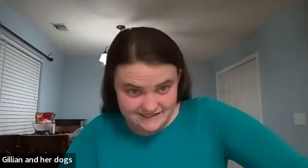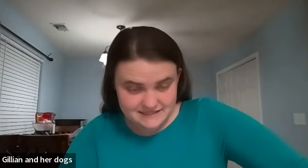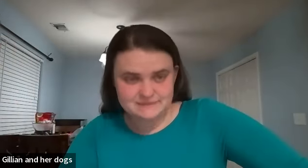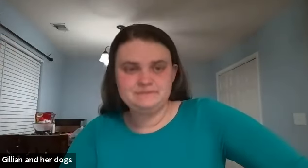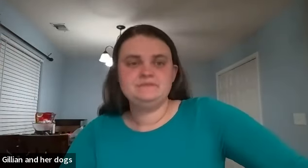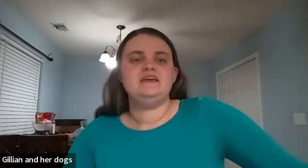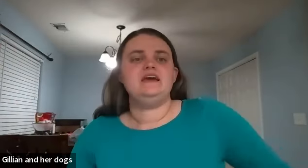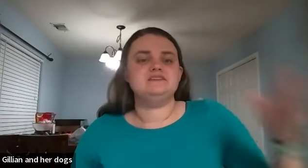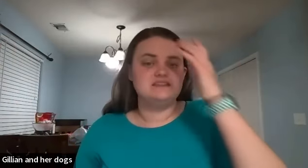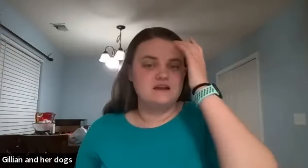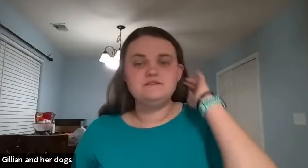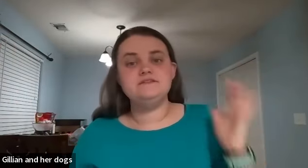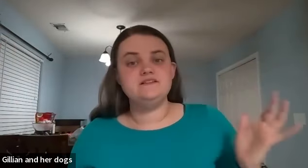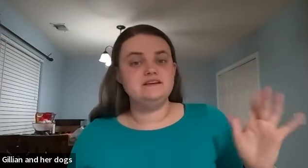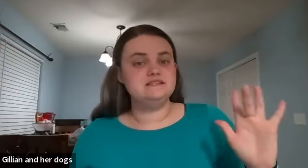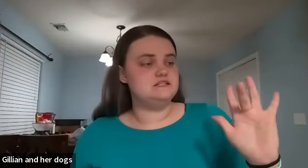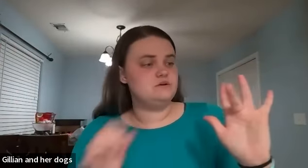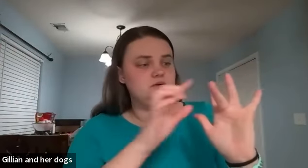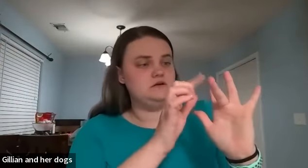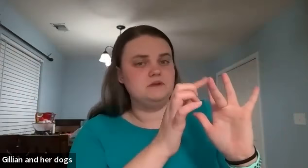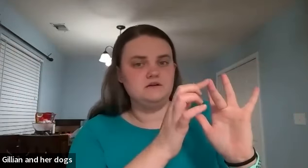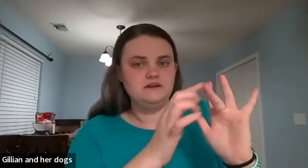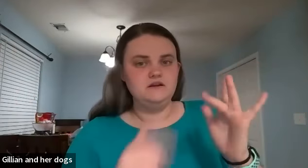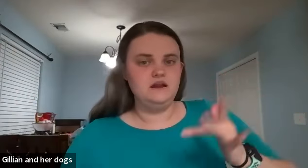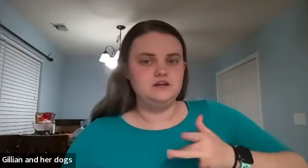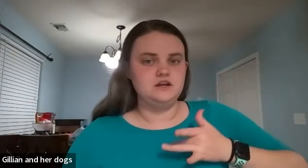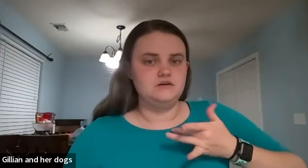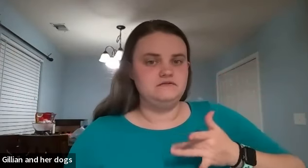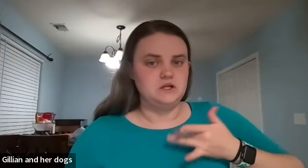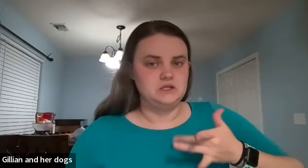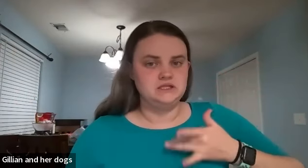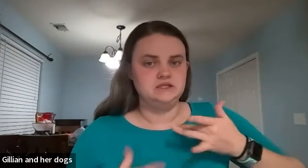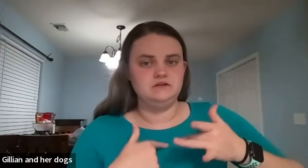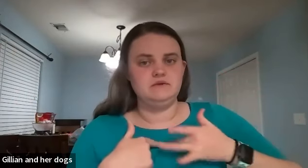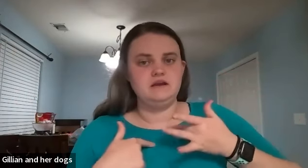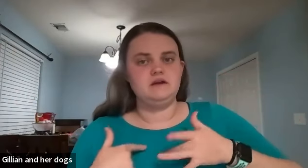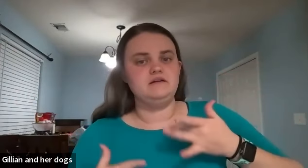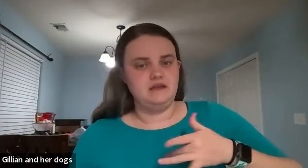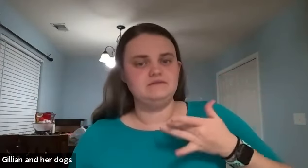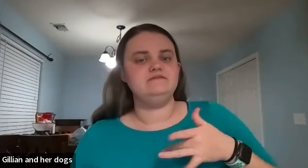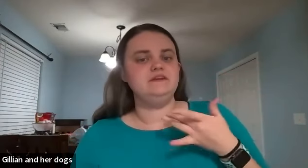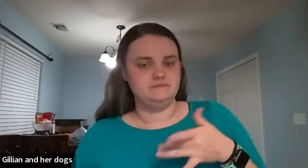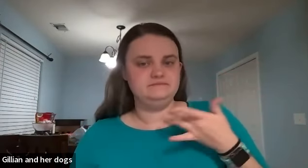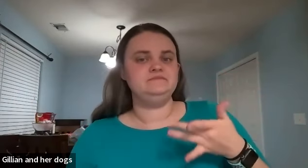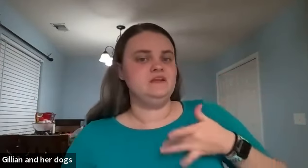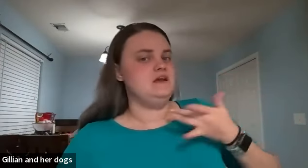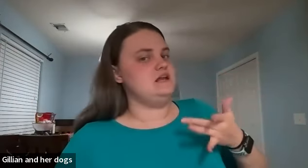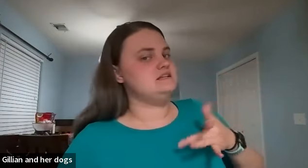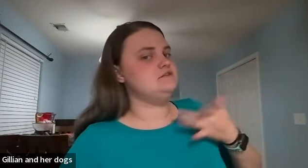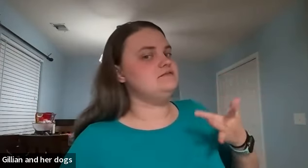and the sign for feelings is going to be your middle finger and you're going to go feel right around yeah feel and it's like you're